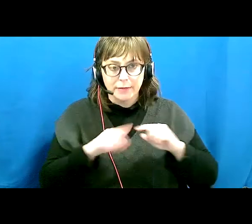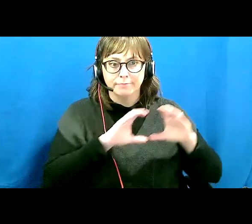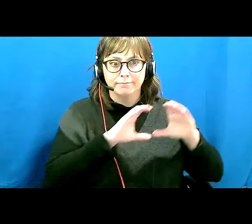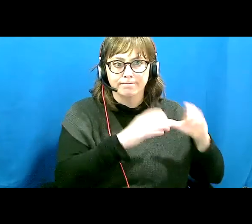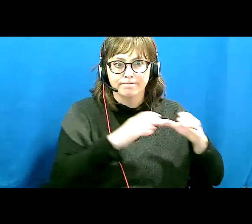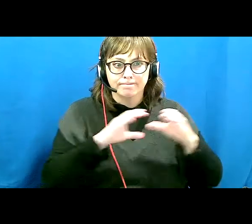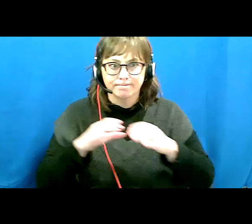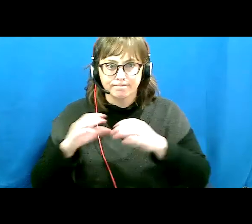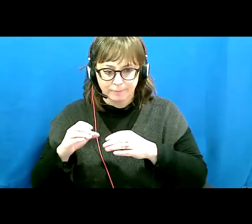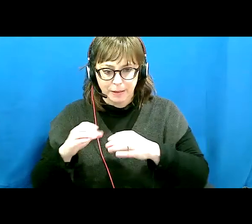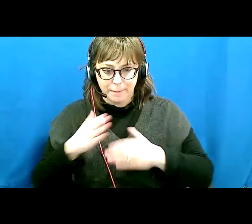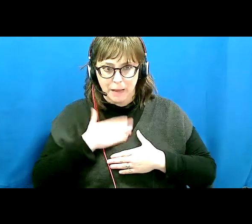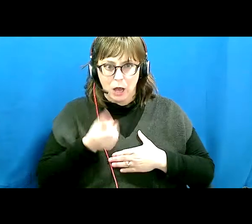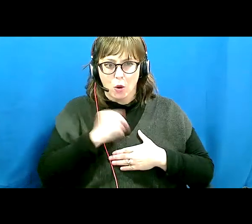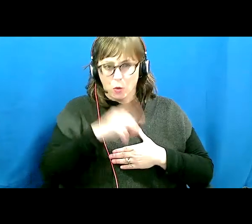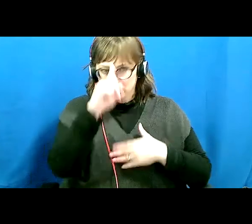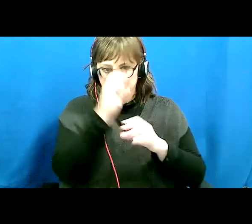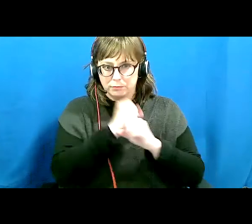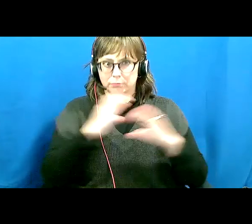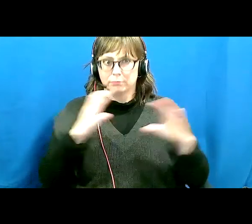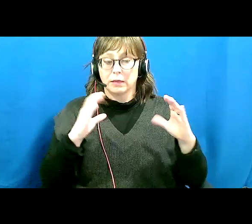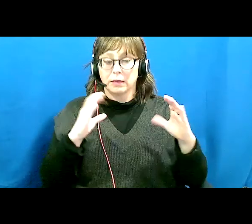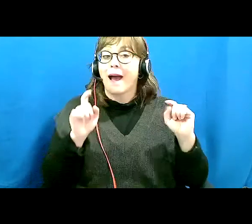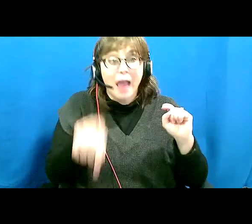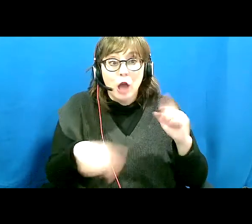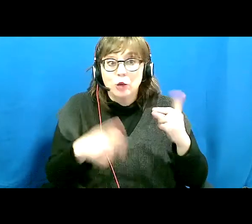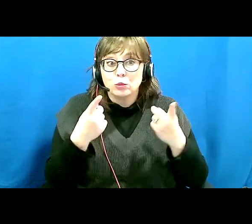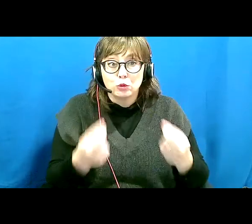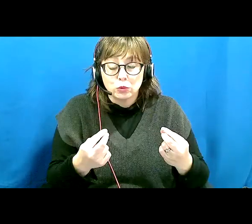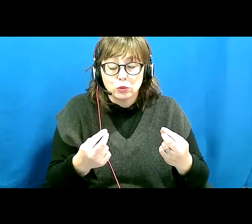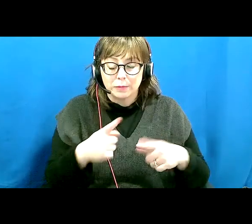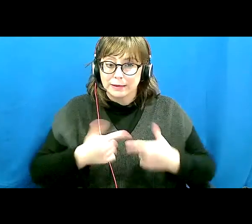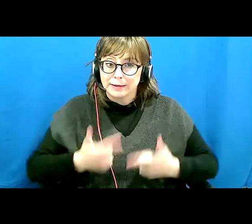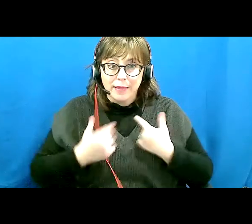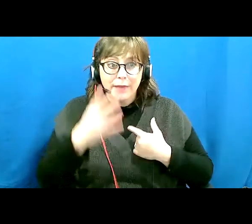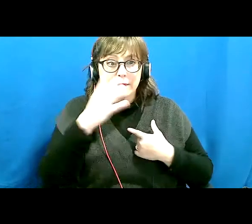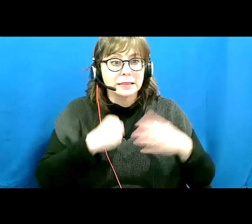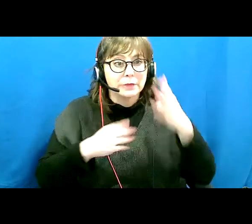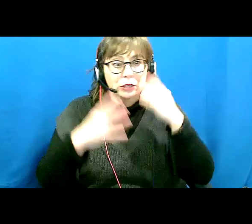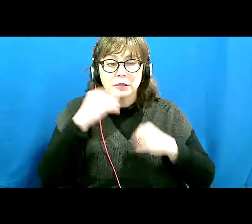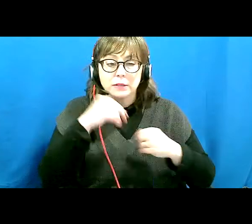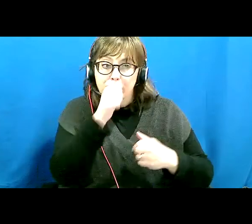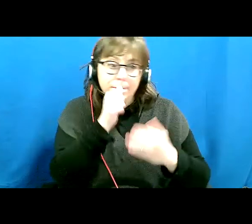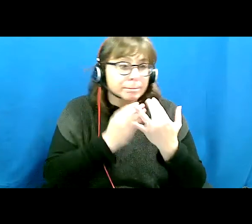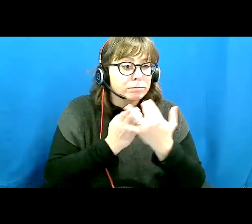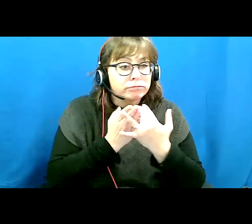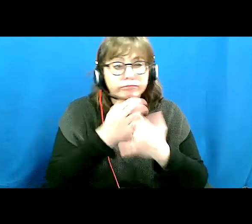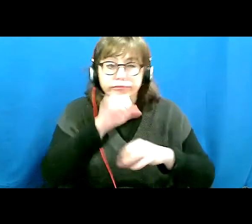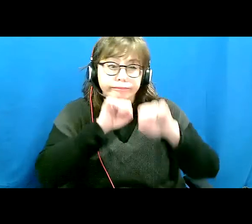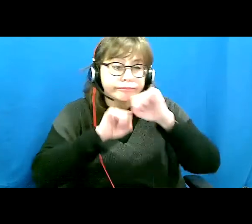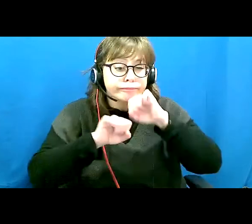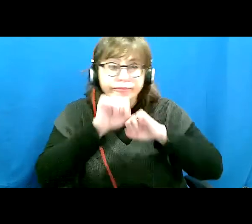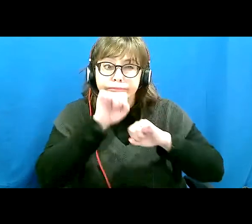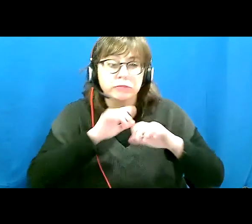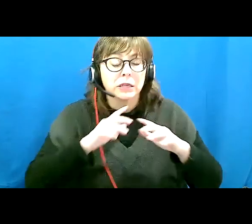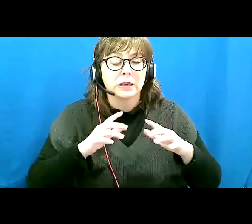was born out of necessity. It took a great deal of life experience for me to come to the realization that I cannot go to war every